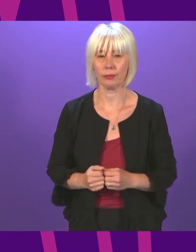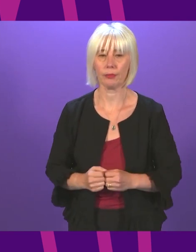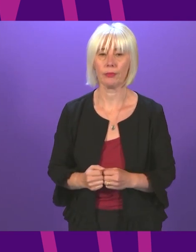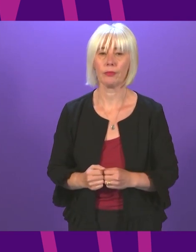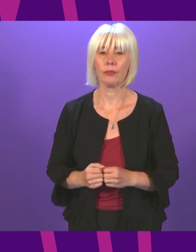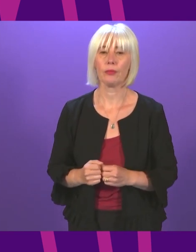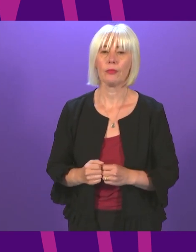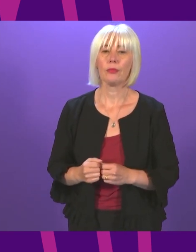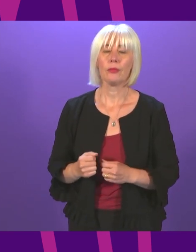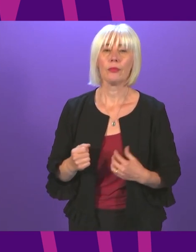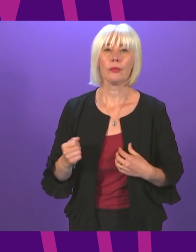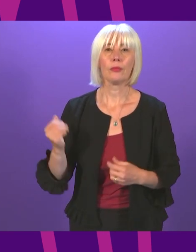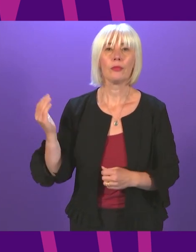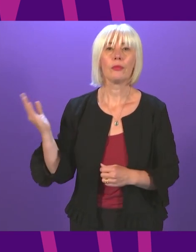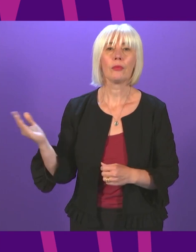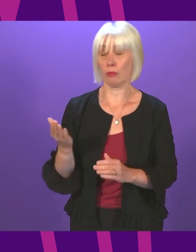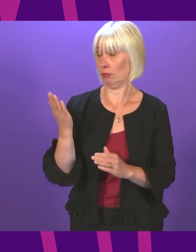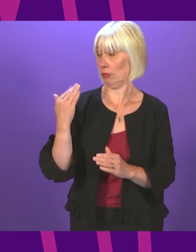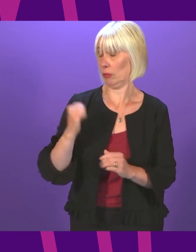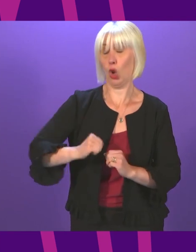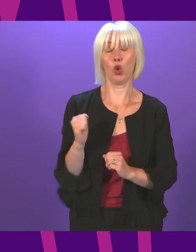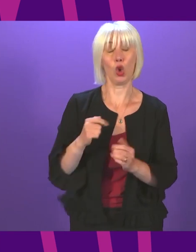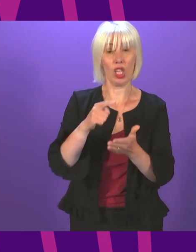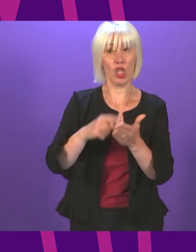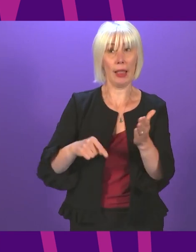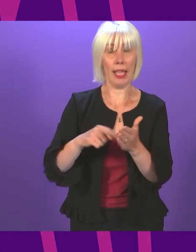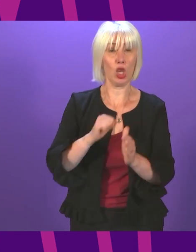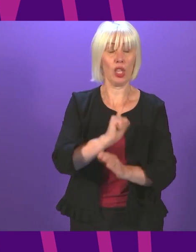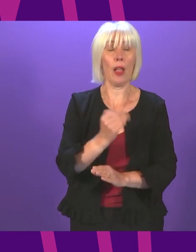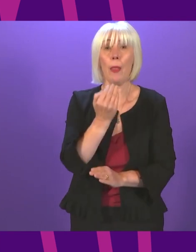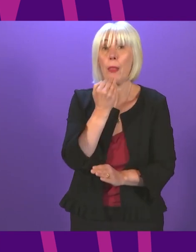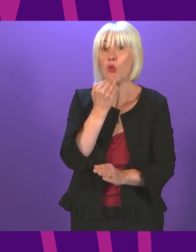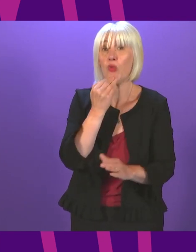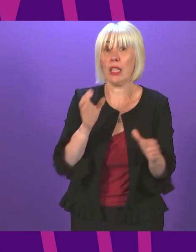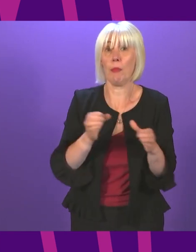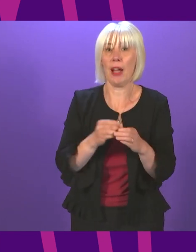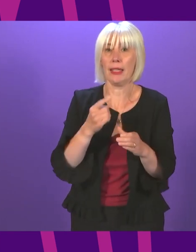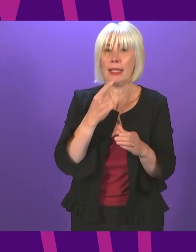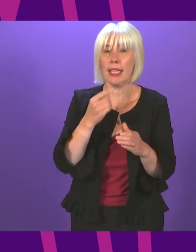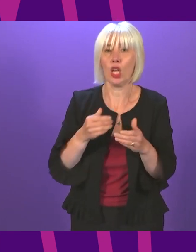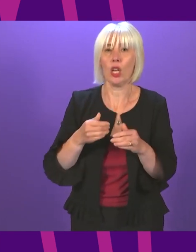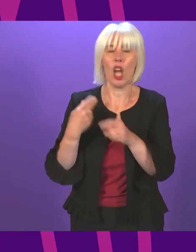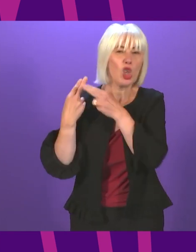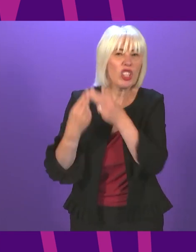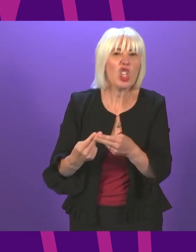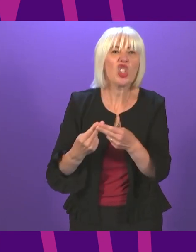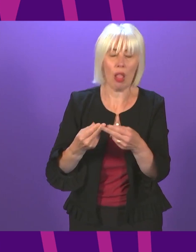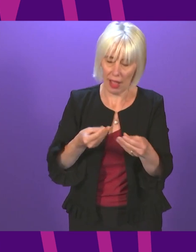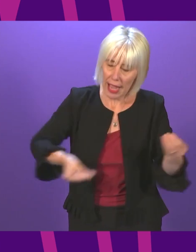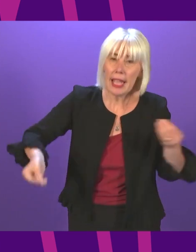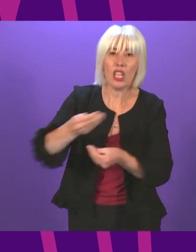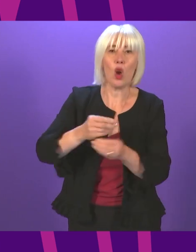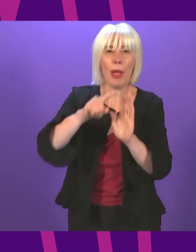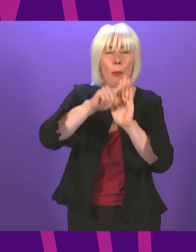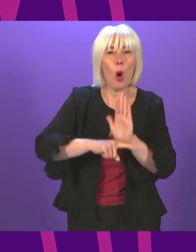At the time of the recent Scottish election the Scottish Greens said that we needed to move away from traditional economic policies and